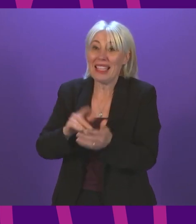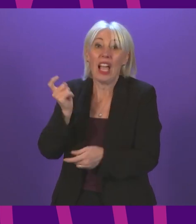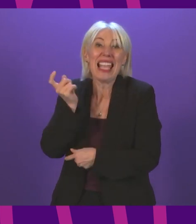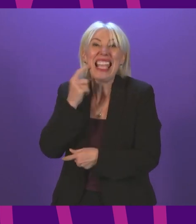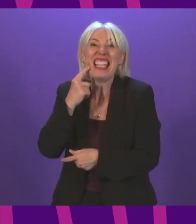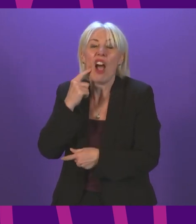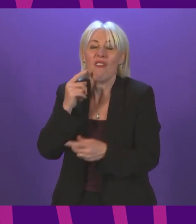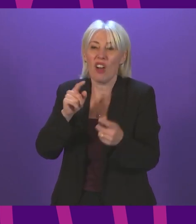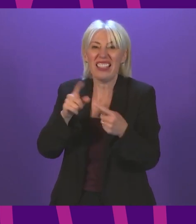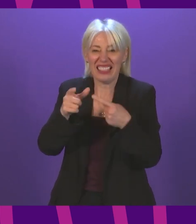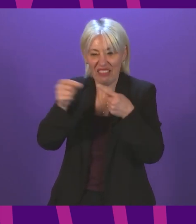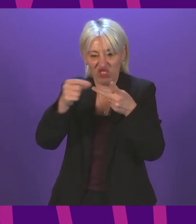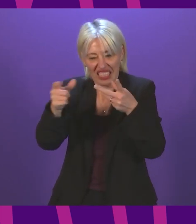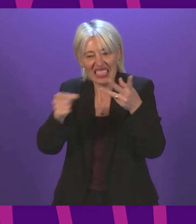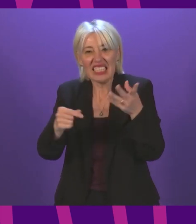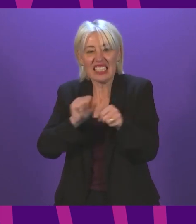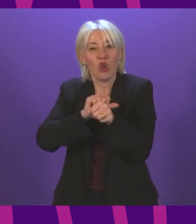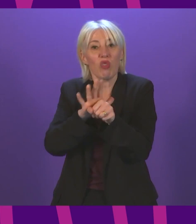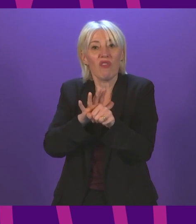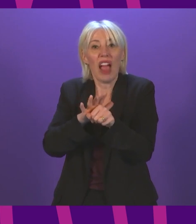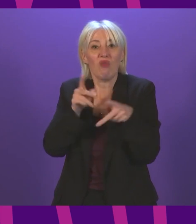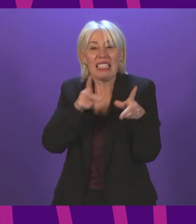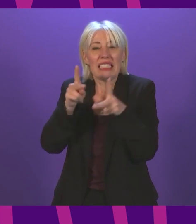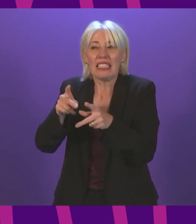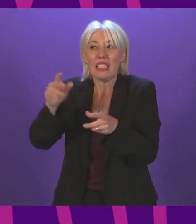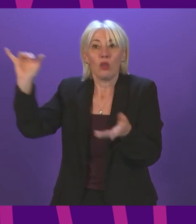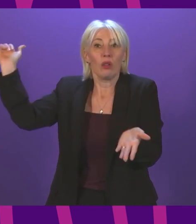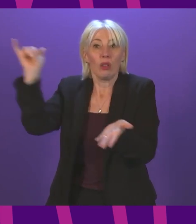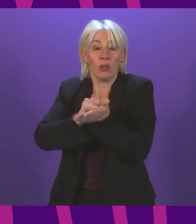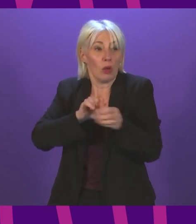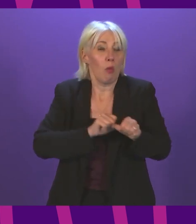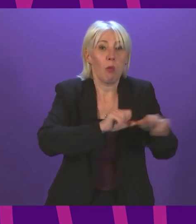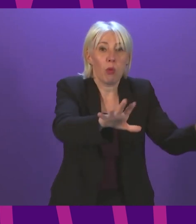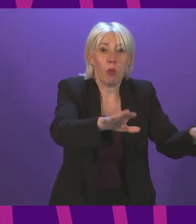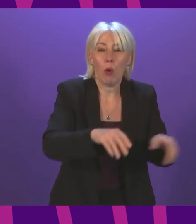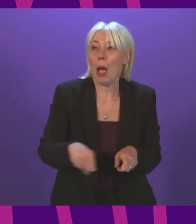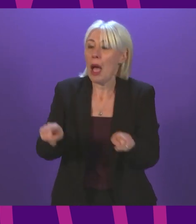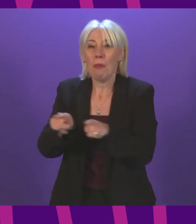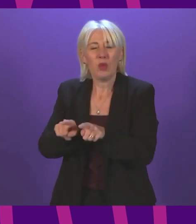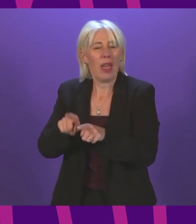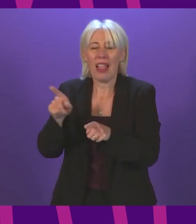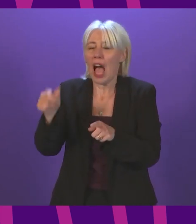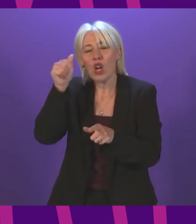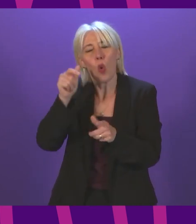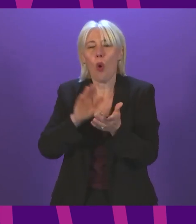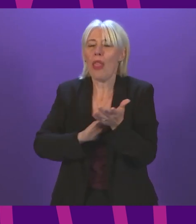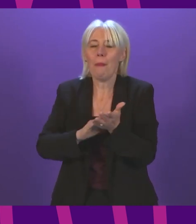variants. On the other hand, the concerns of the travel industry of not having an aligned position across the UK. That is the very